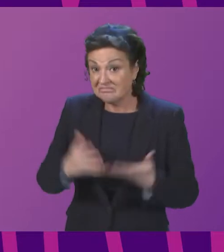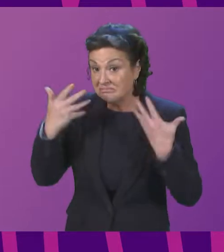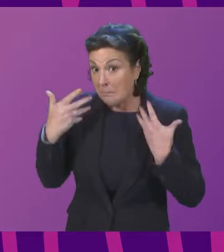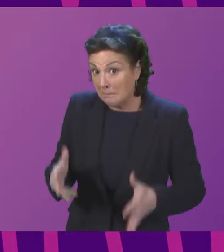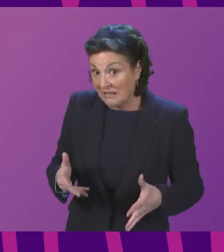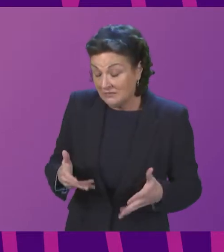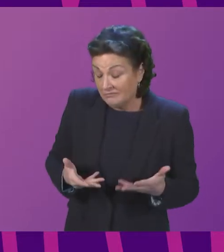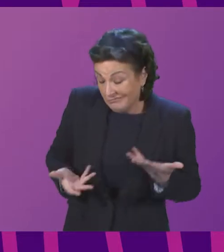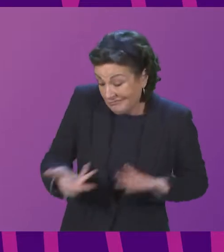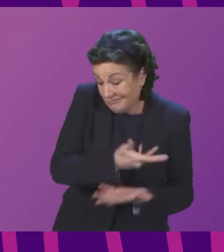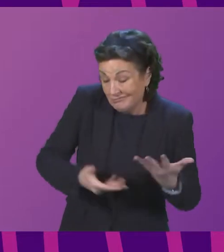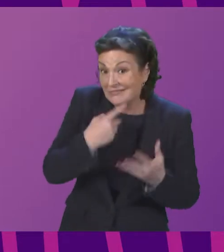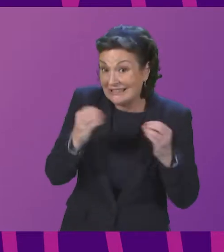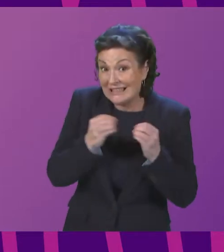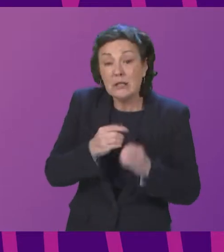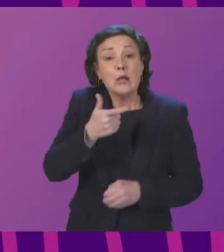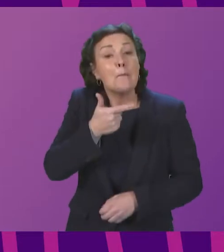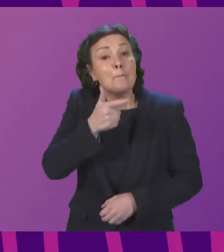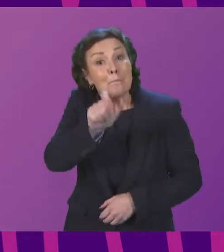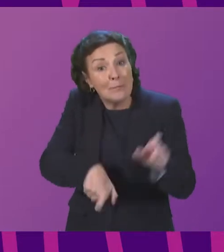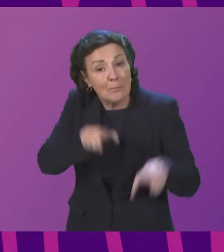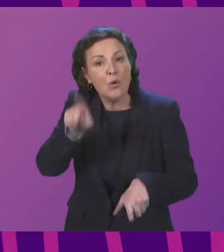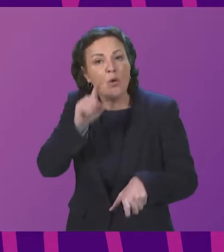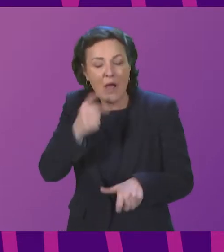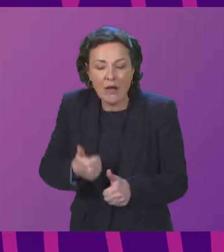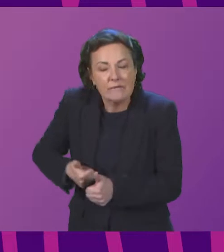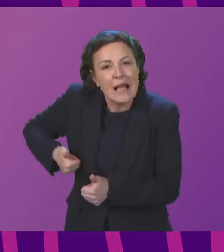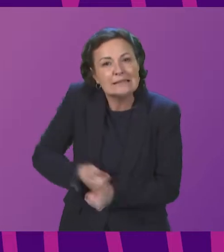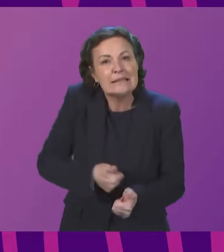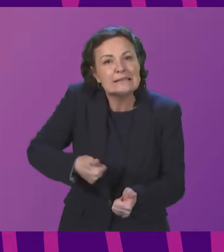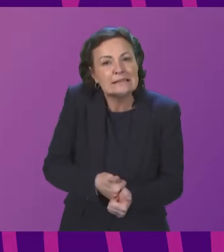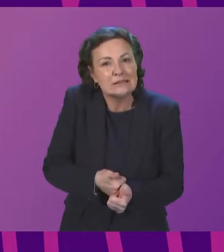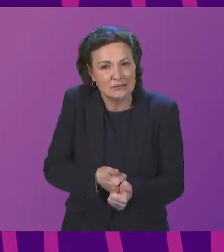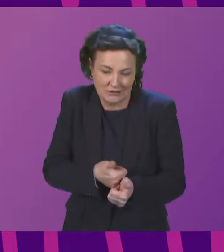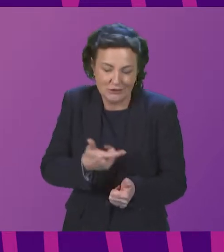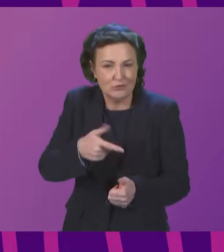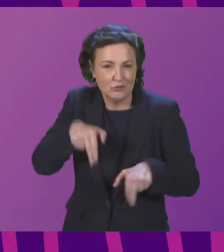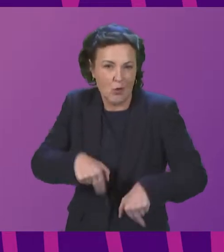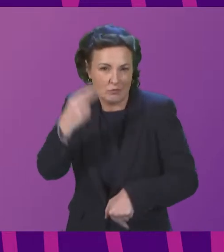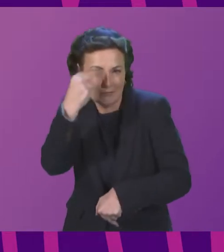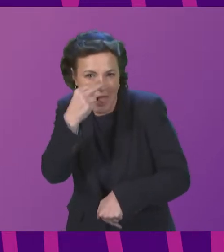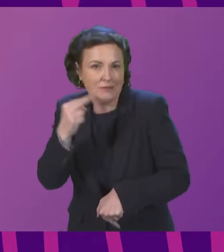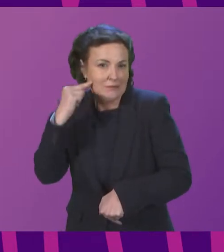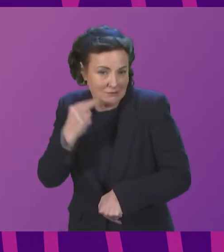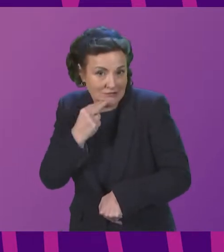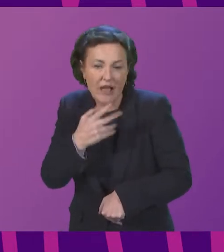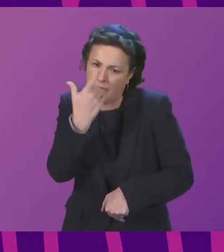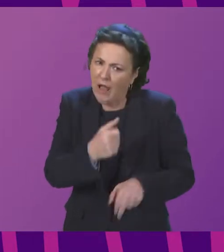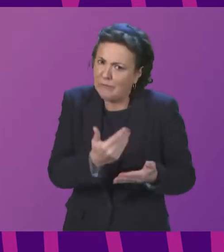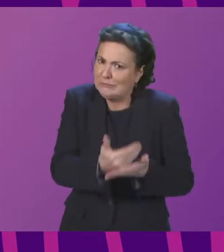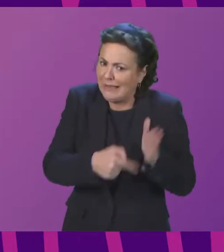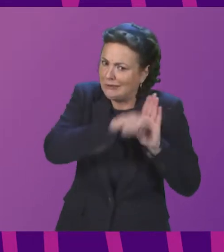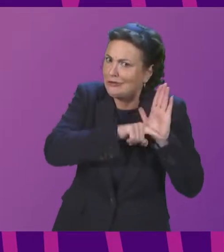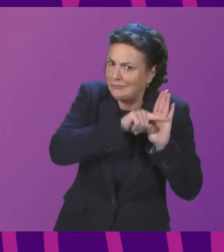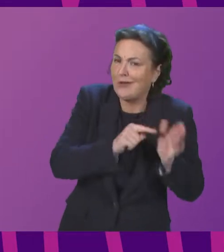stating that people and assistance dogs are protected under the dangerous dogs act 91 under the 91 act an attack on another